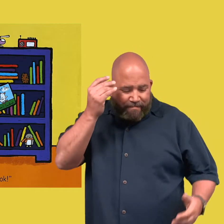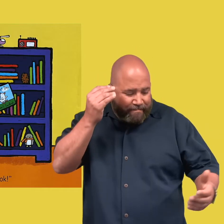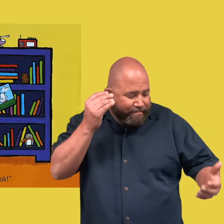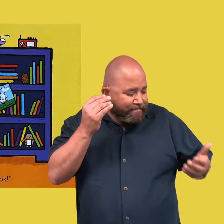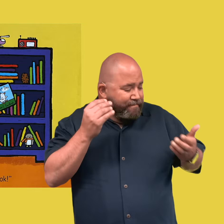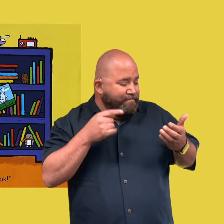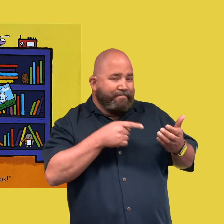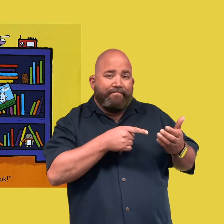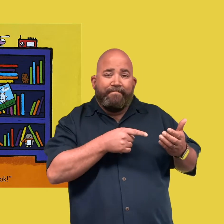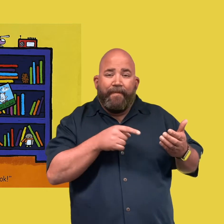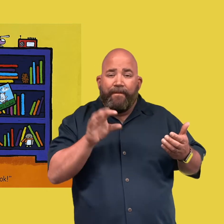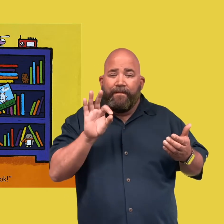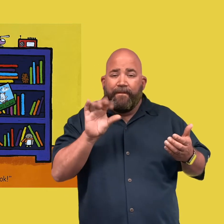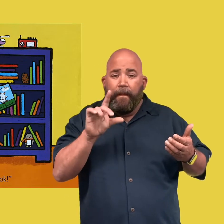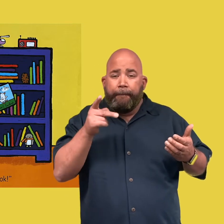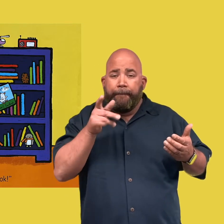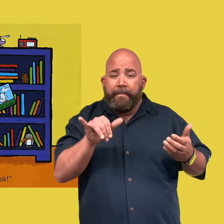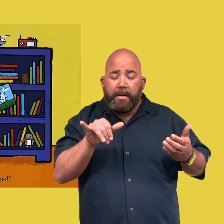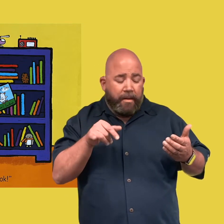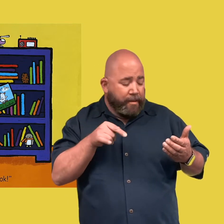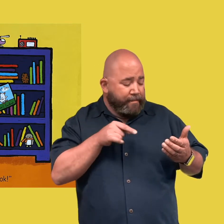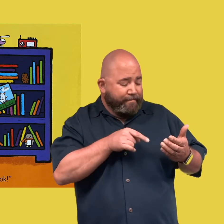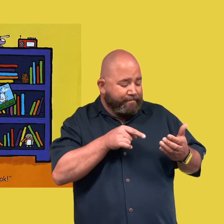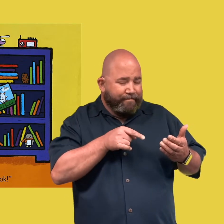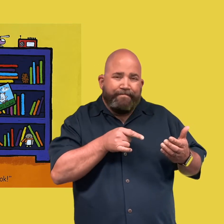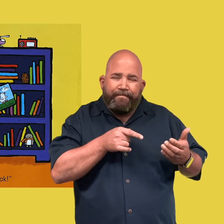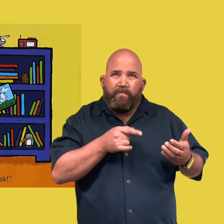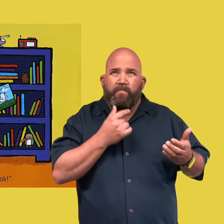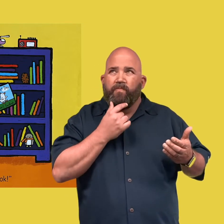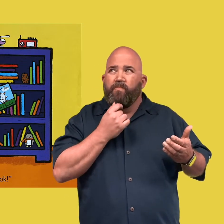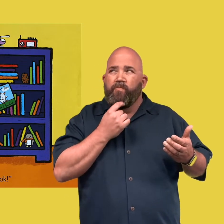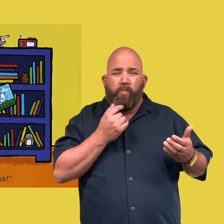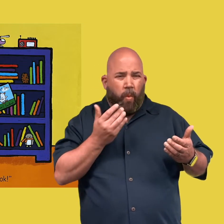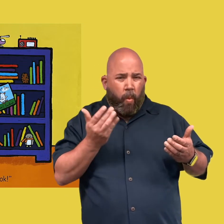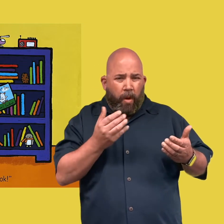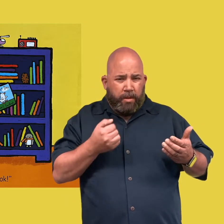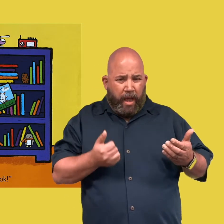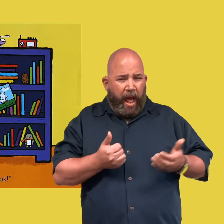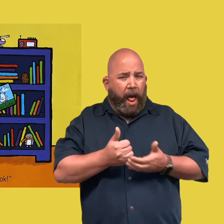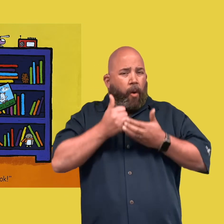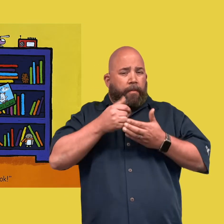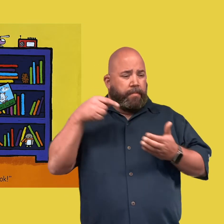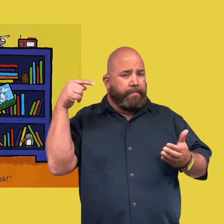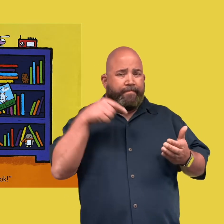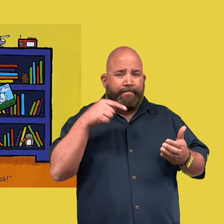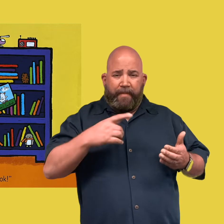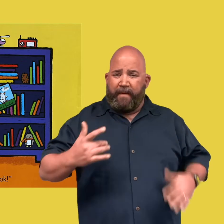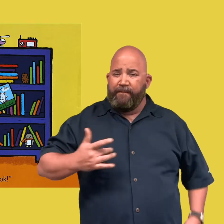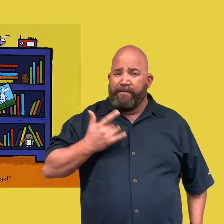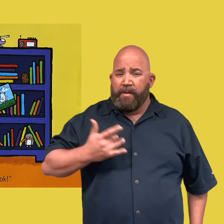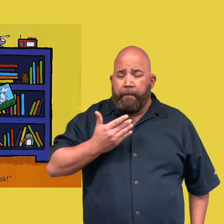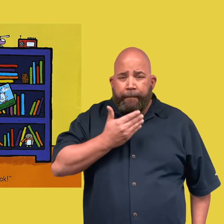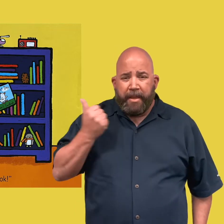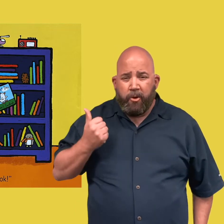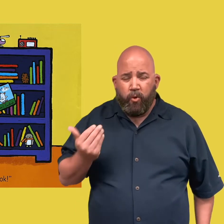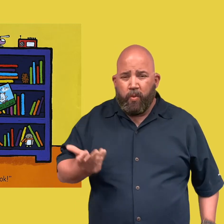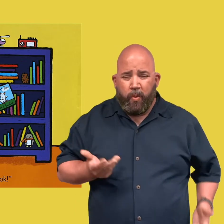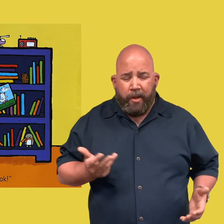But what will make Floppy feel better? Thought Bear. Bear. I